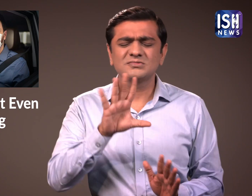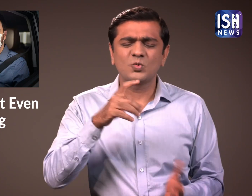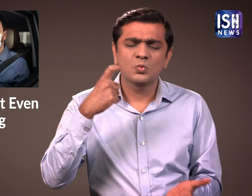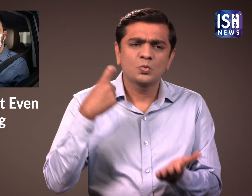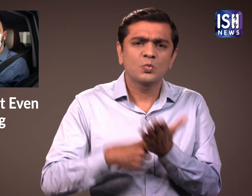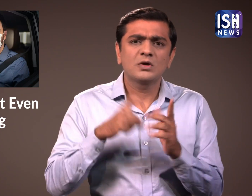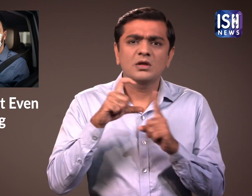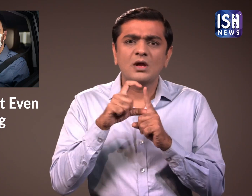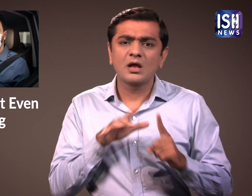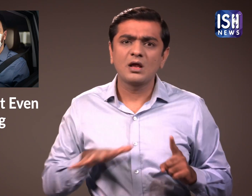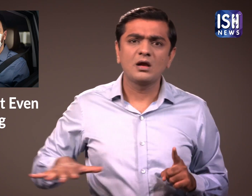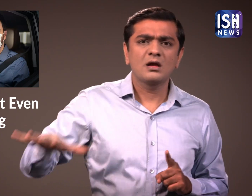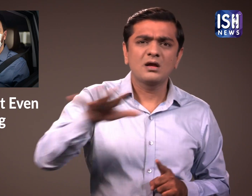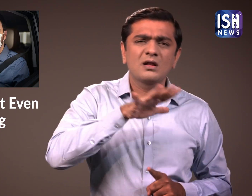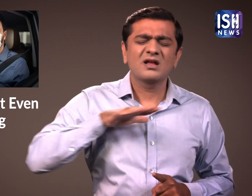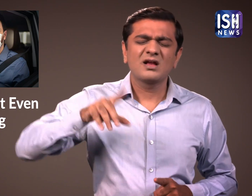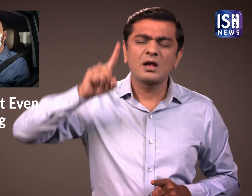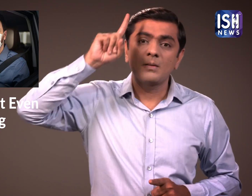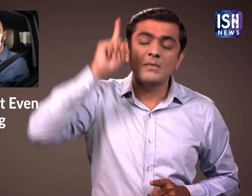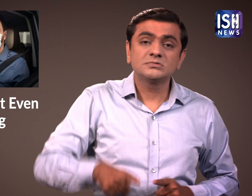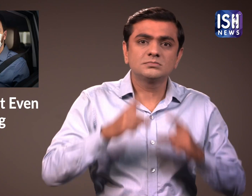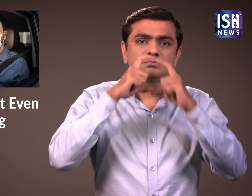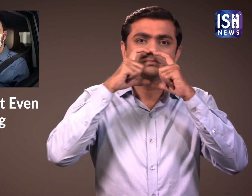It is now mandatory to wear masks in Delhi.